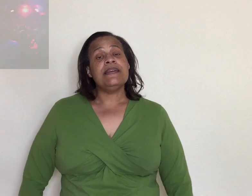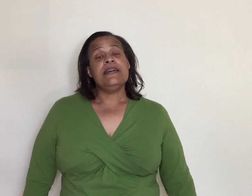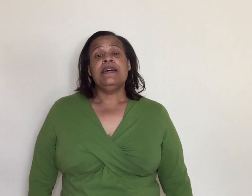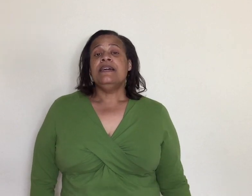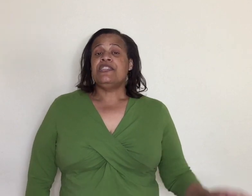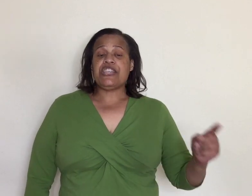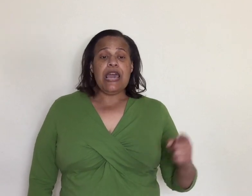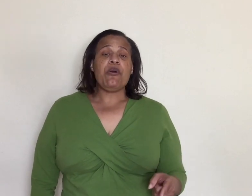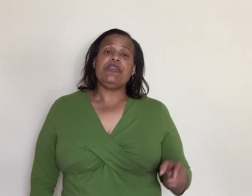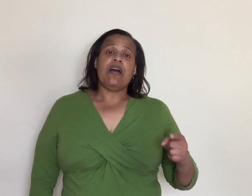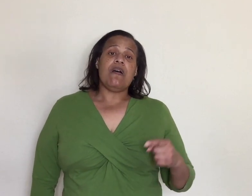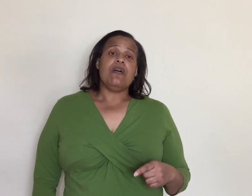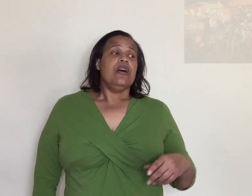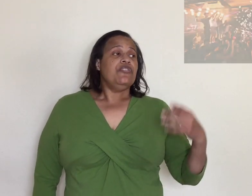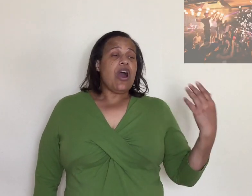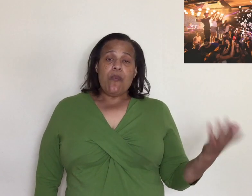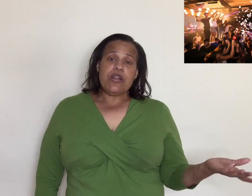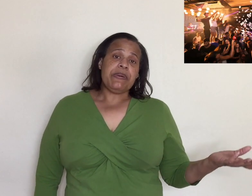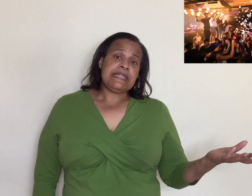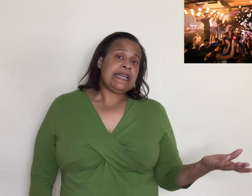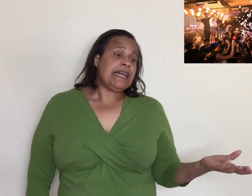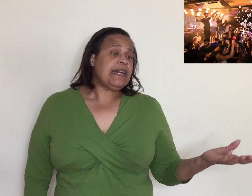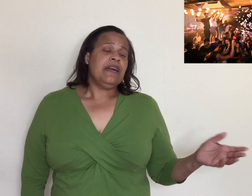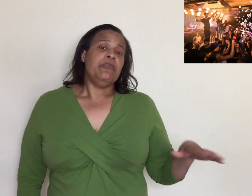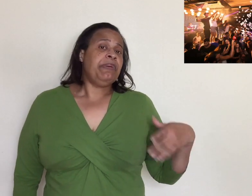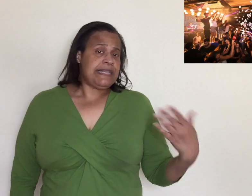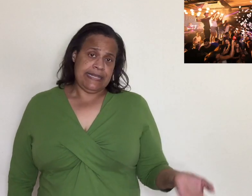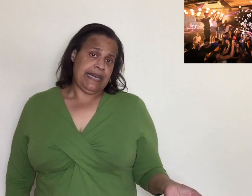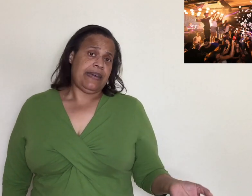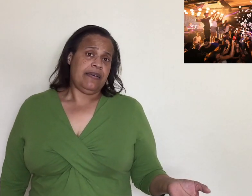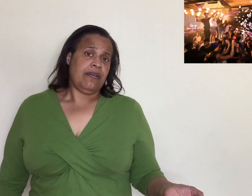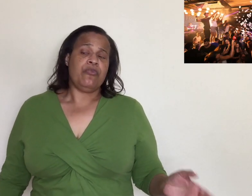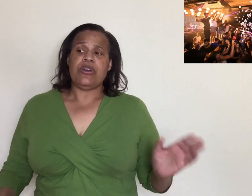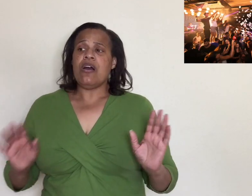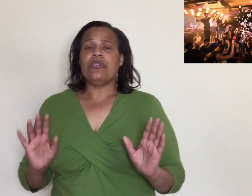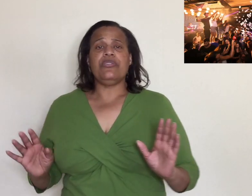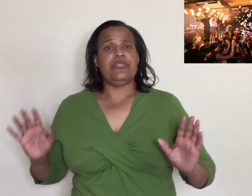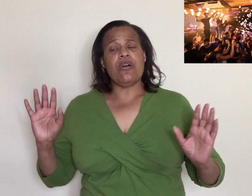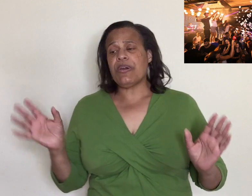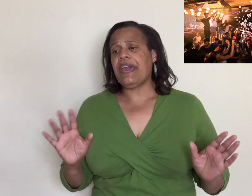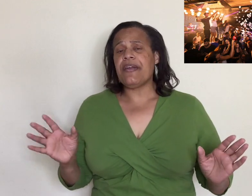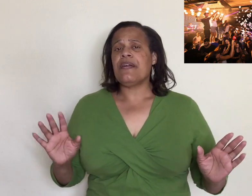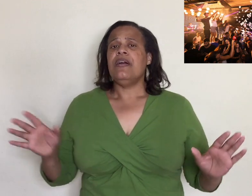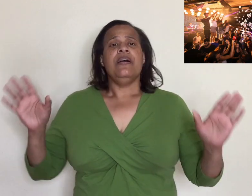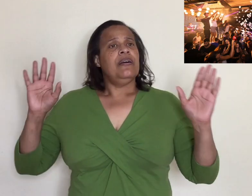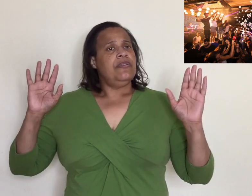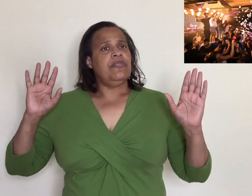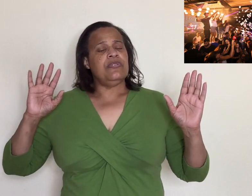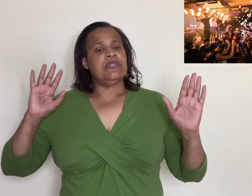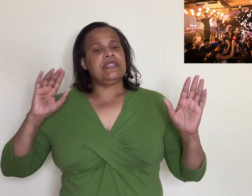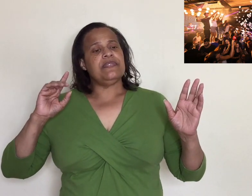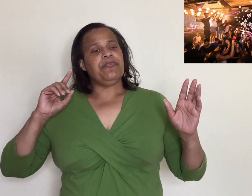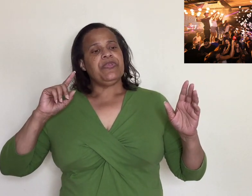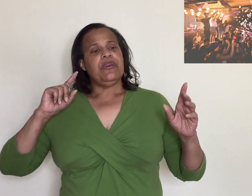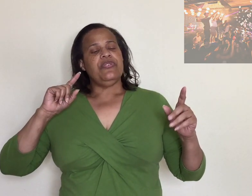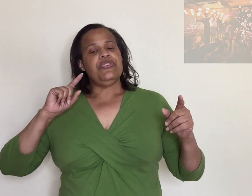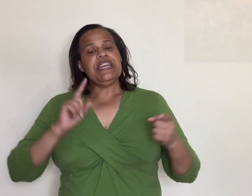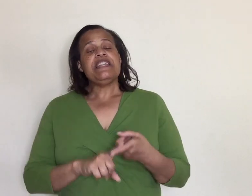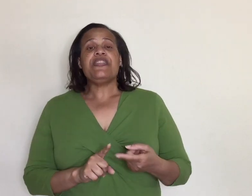shame on y'all y'all want to be sick be sick y'all don't care you need to